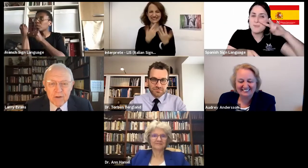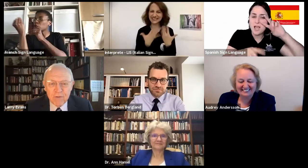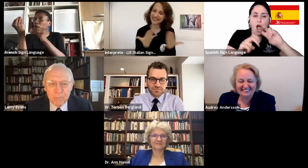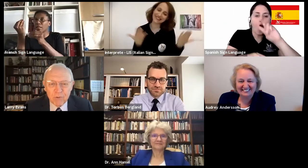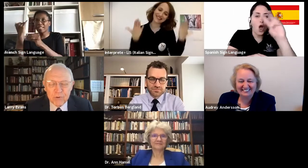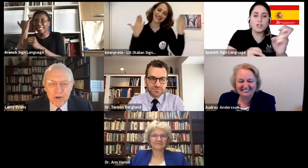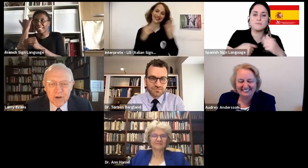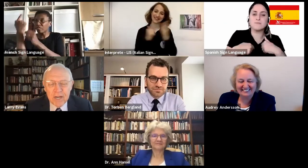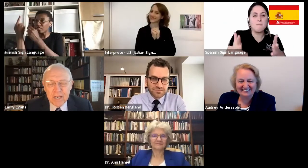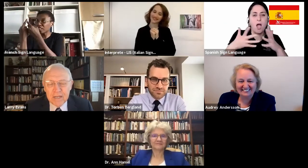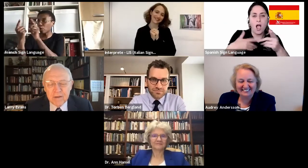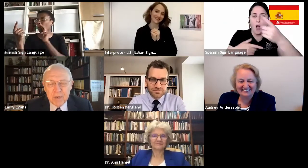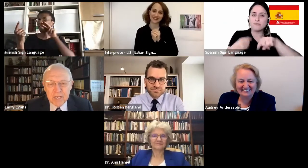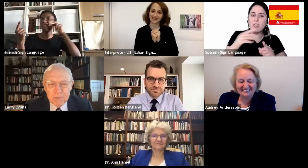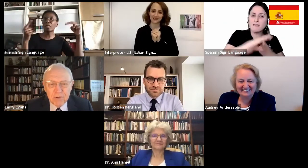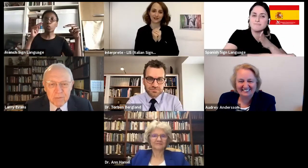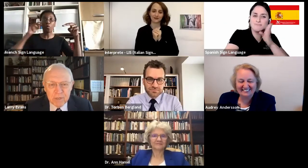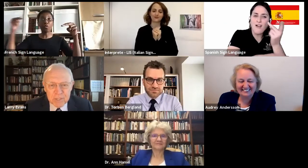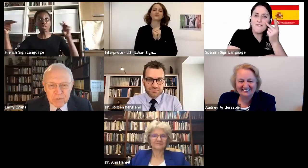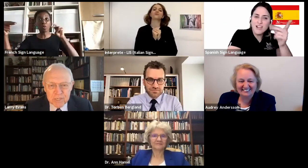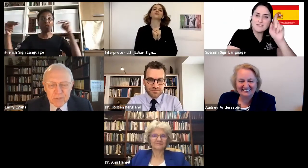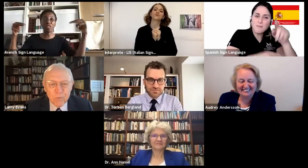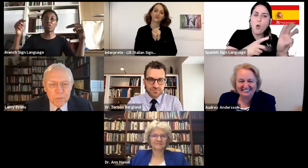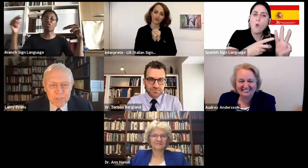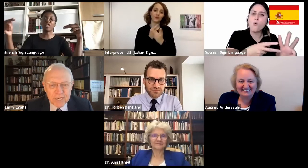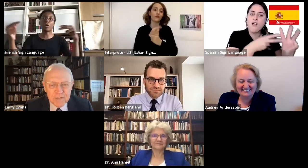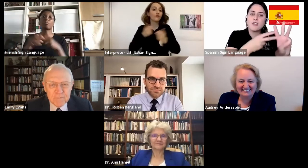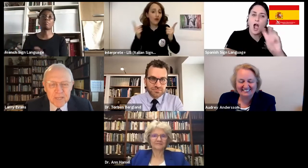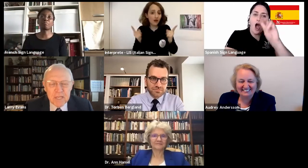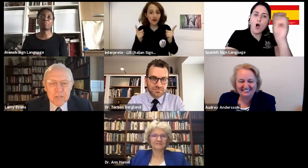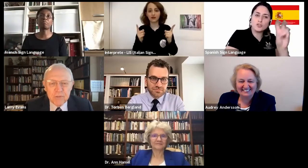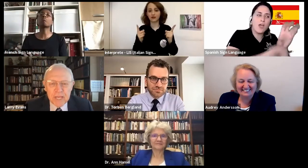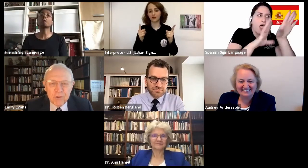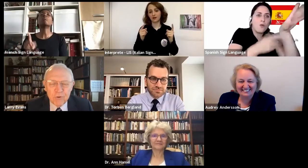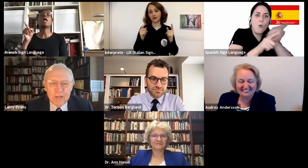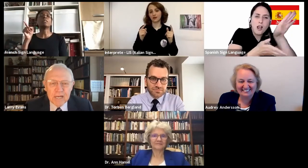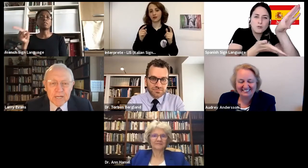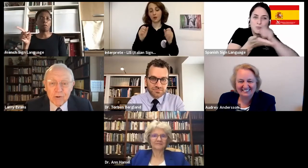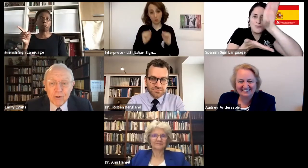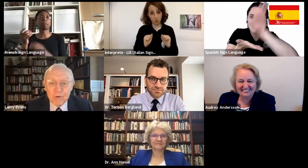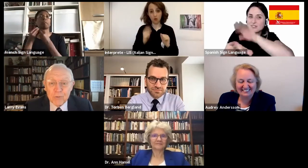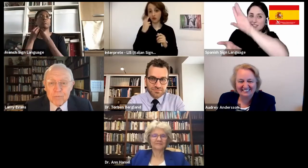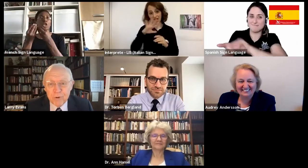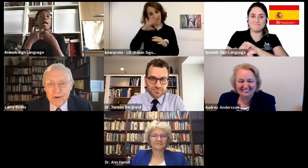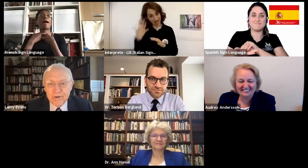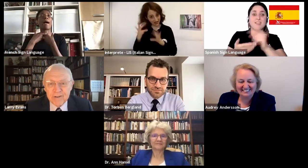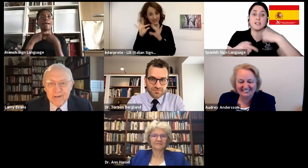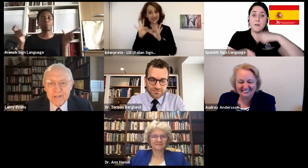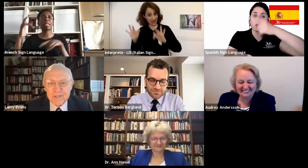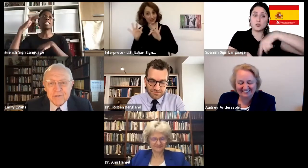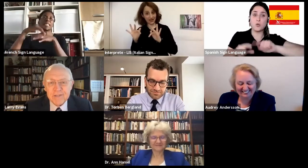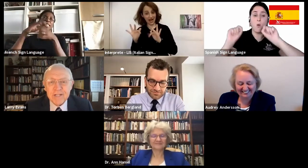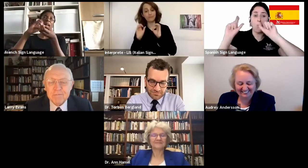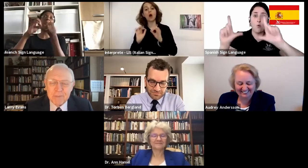will be made available through our Possibility Ministries website. So thank you. I'd like to close with prayer.